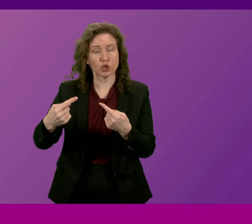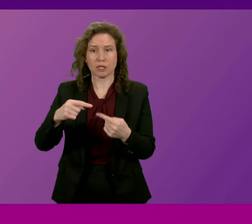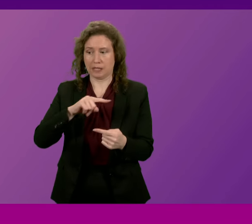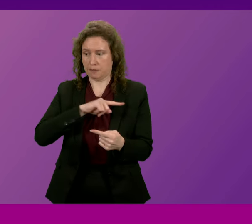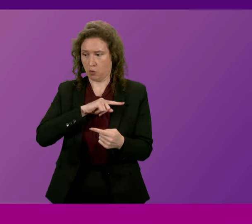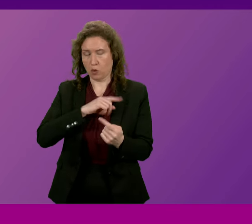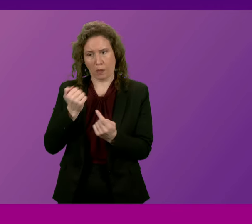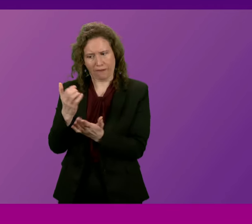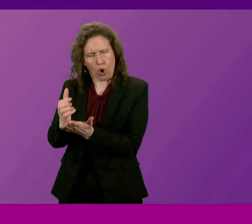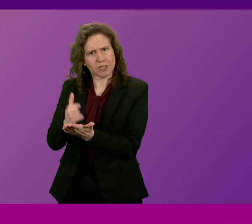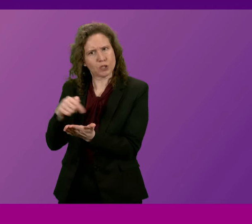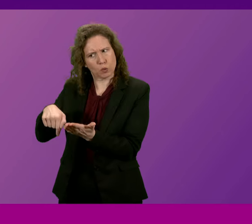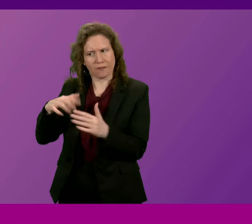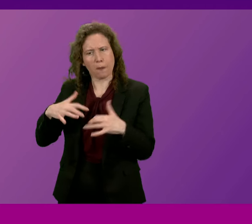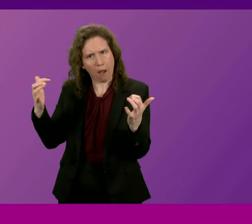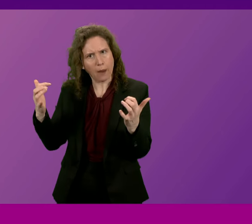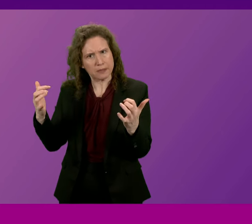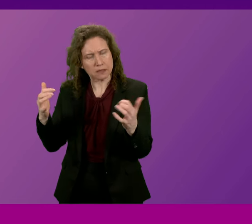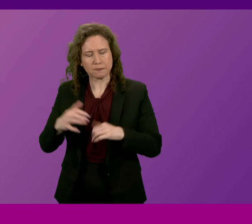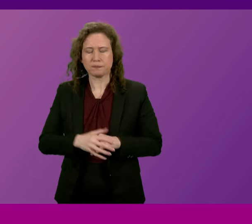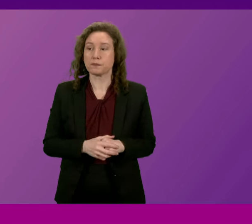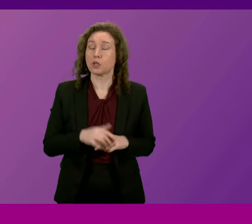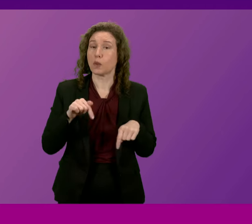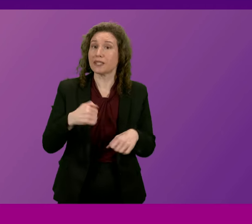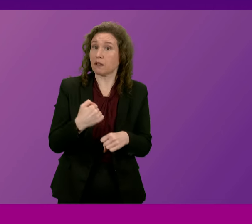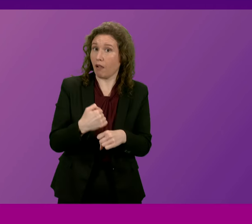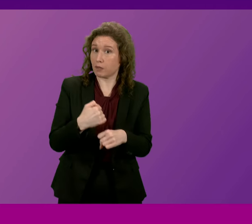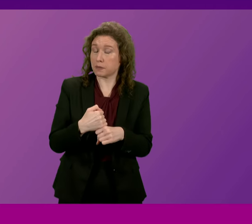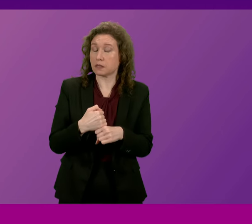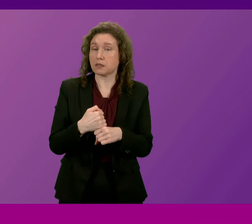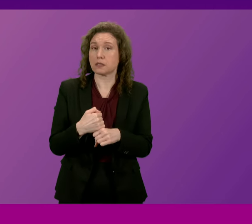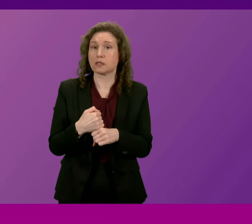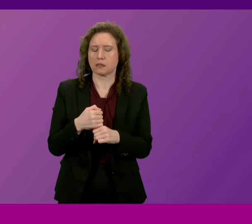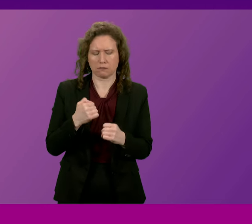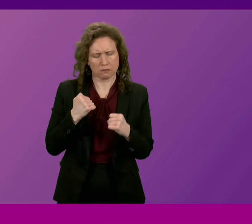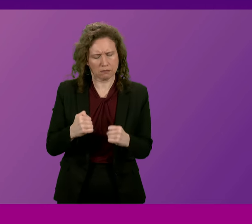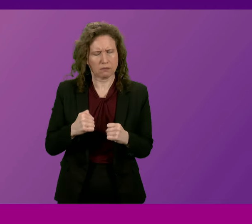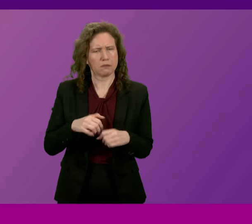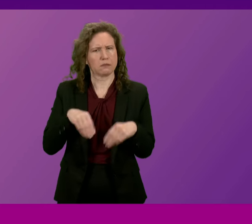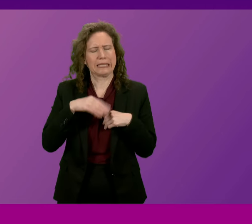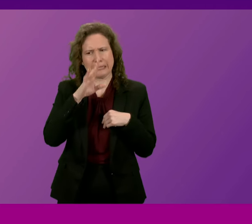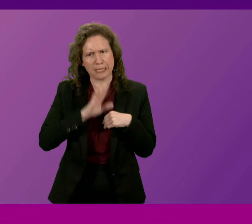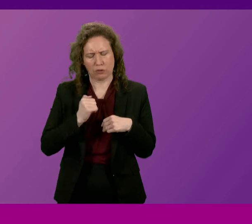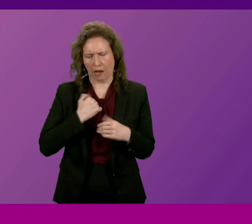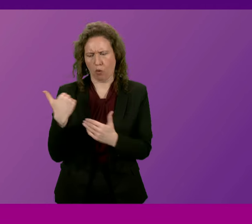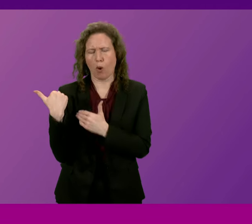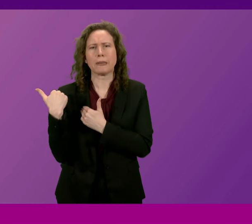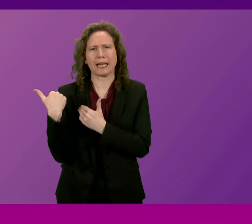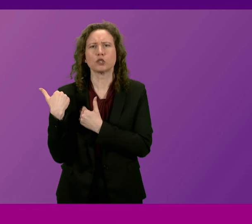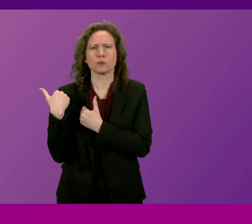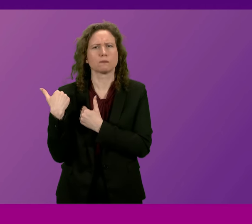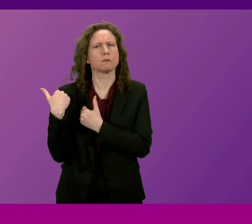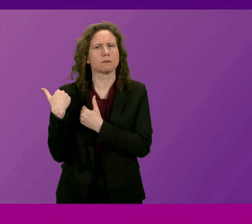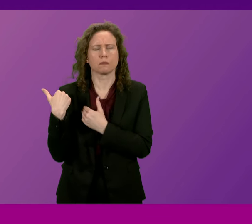constitution of this parliament. This government takes incredibly seriously the obligations that we have